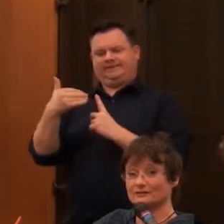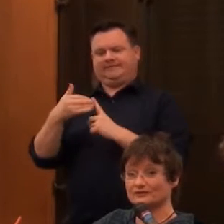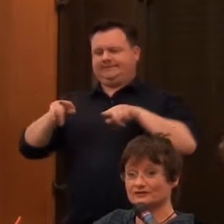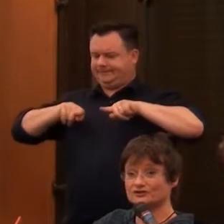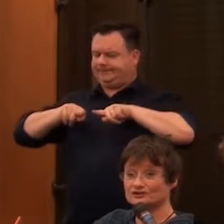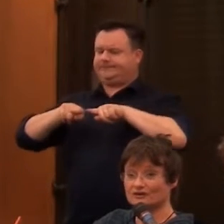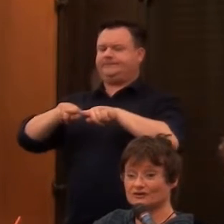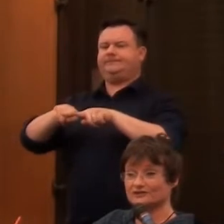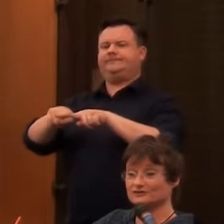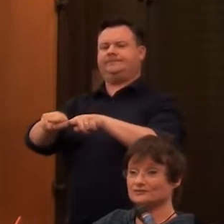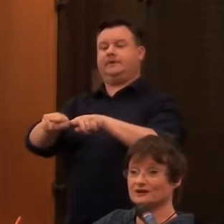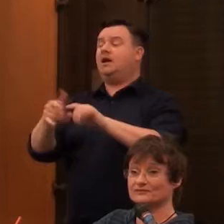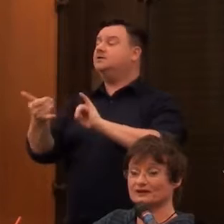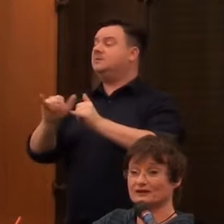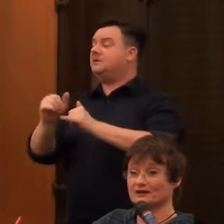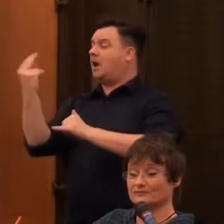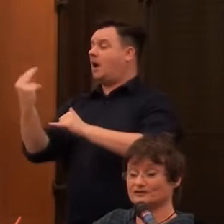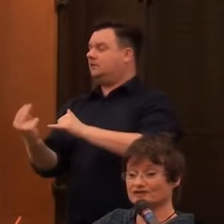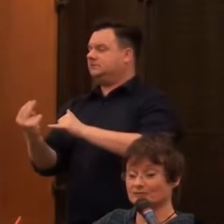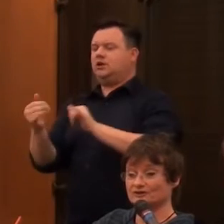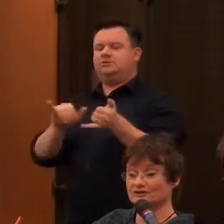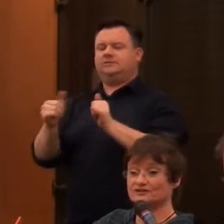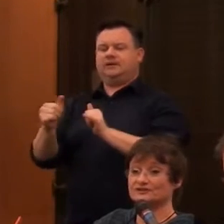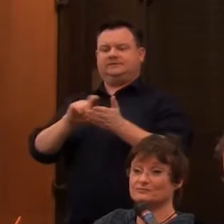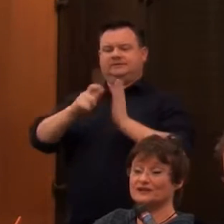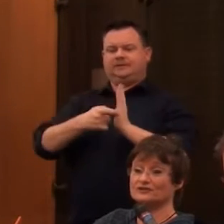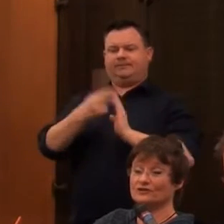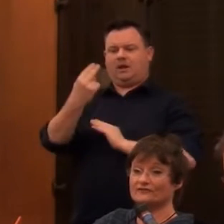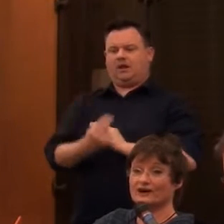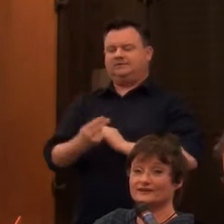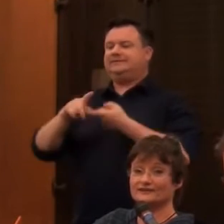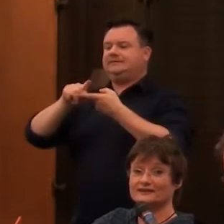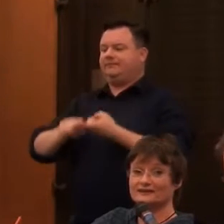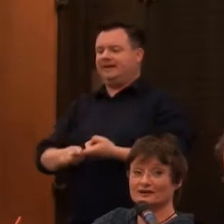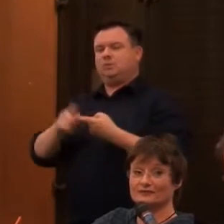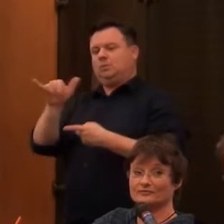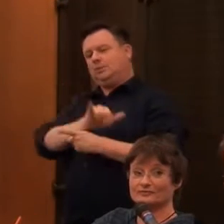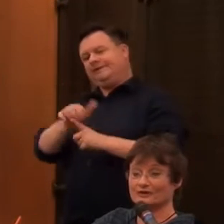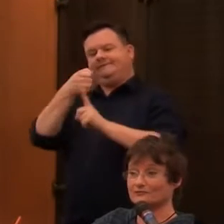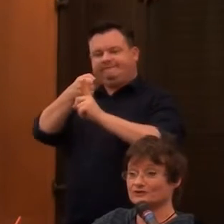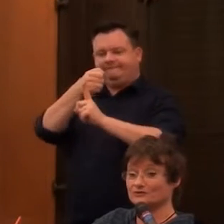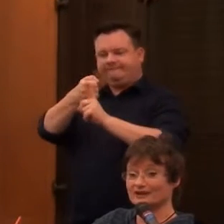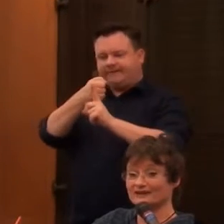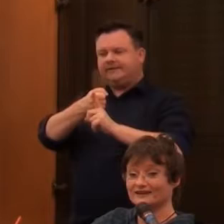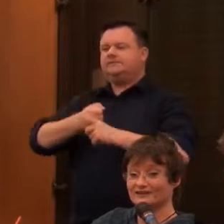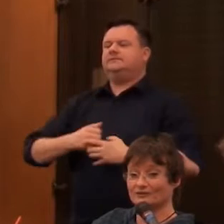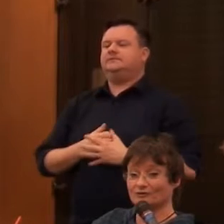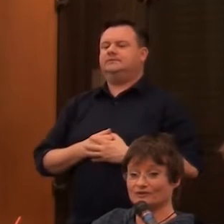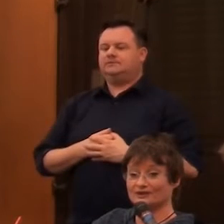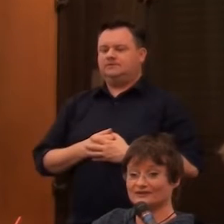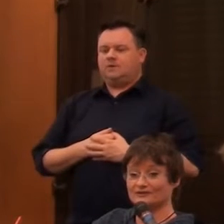Sometimes I'm just an artist. Sometimes I'm a disabled artist. It depends on the fight that I'm doing